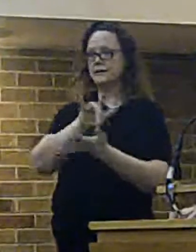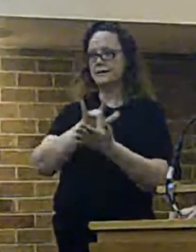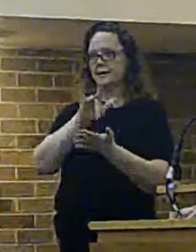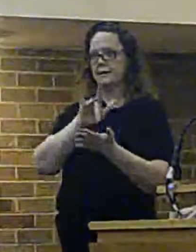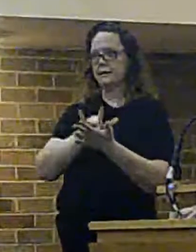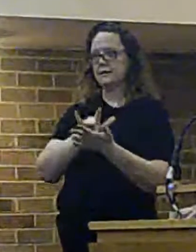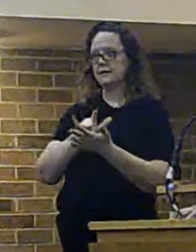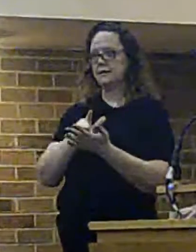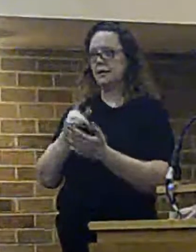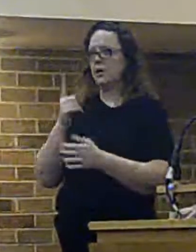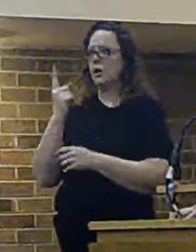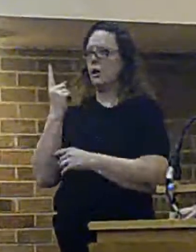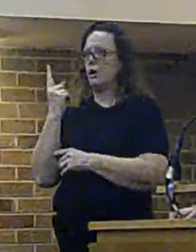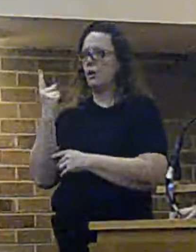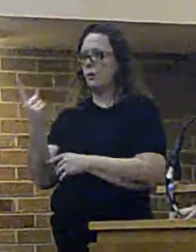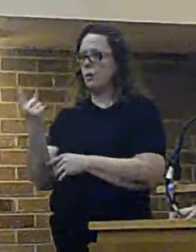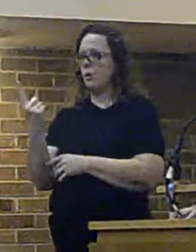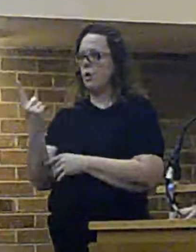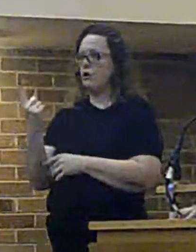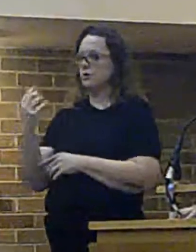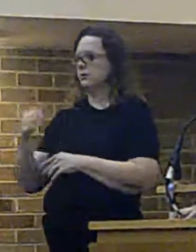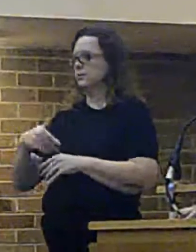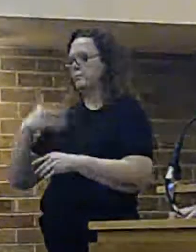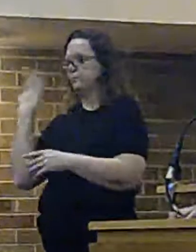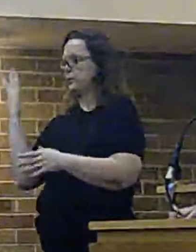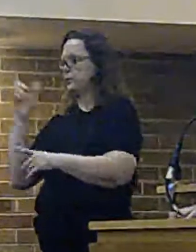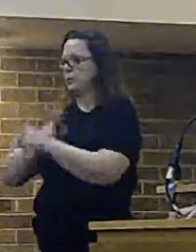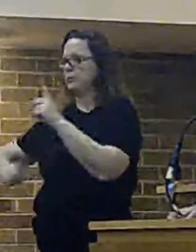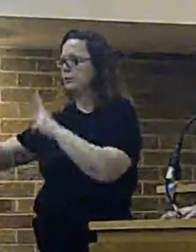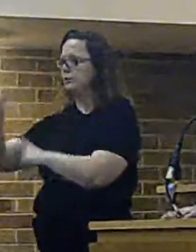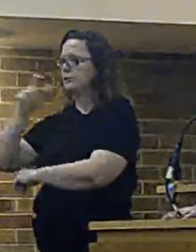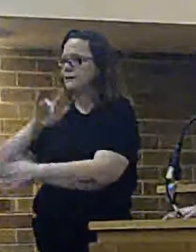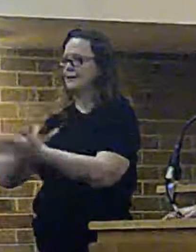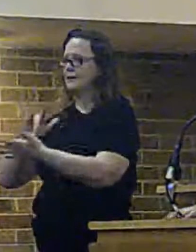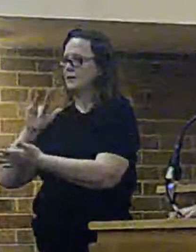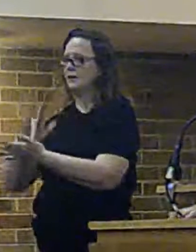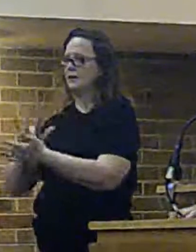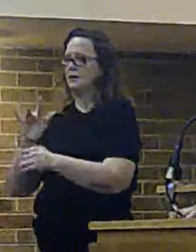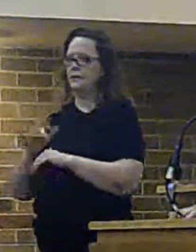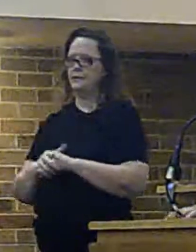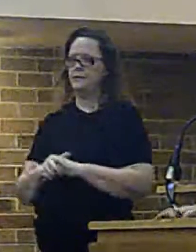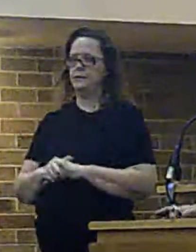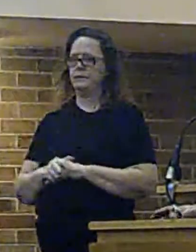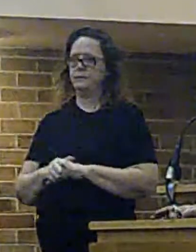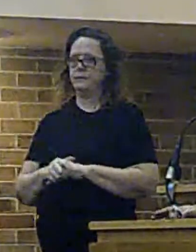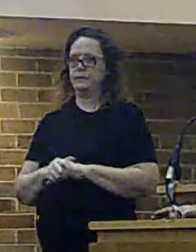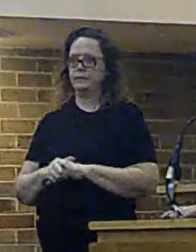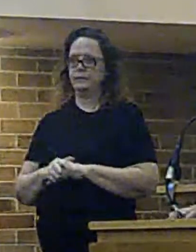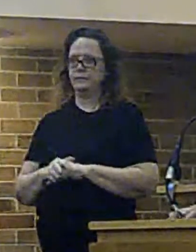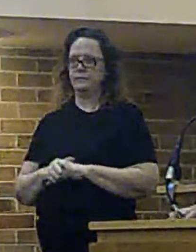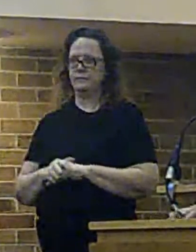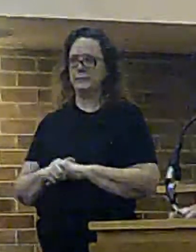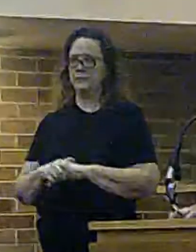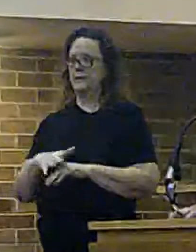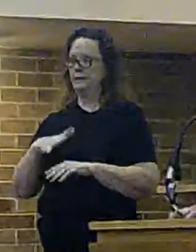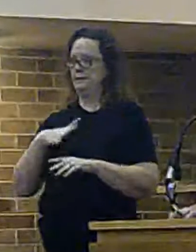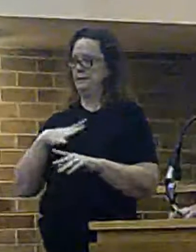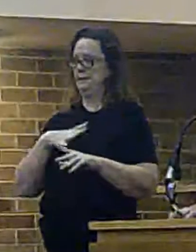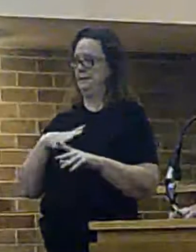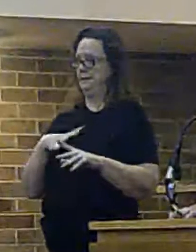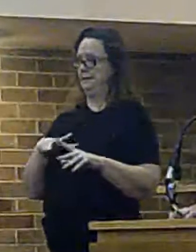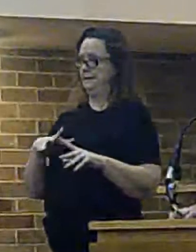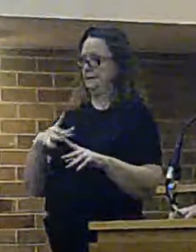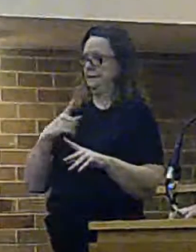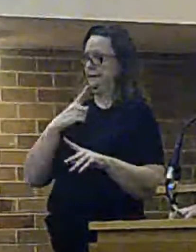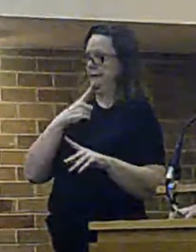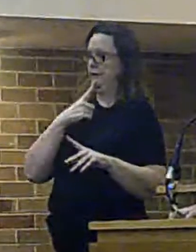one option that would include the community centre, and one option that would not. What I would say is, and I will make this comment, and to be clear,